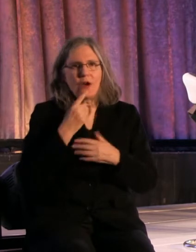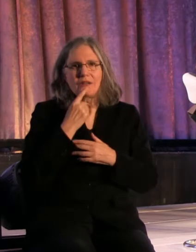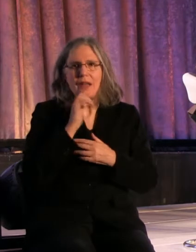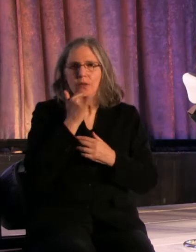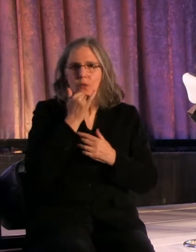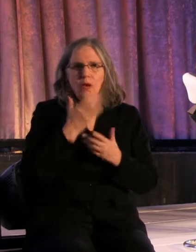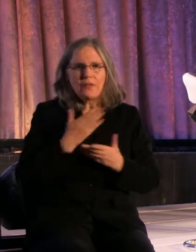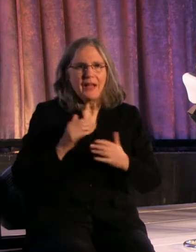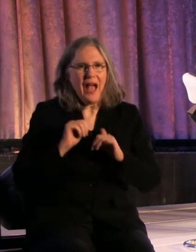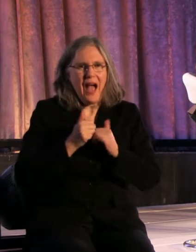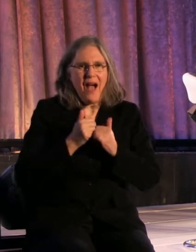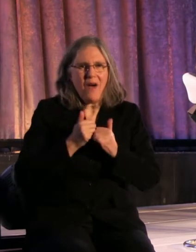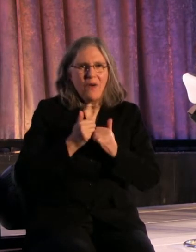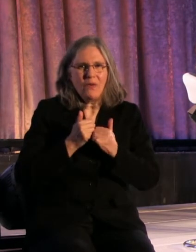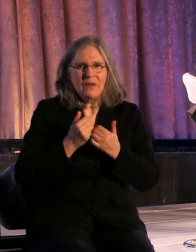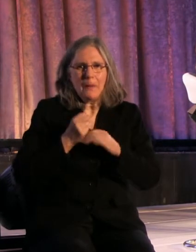thing?